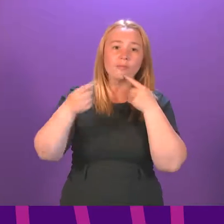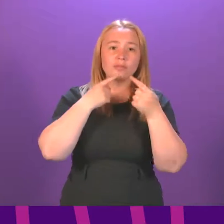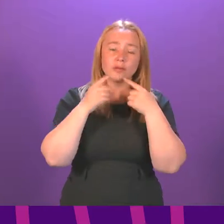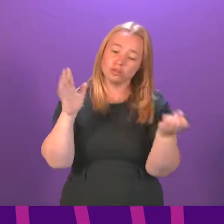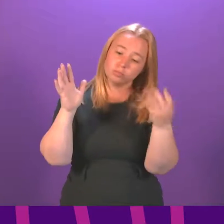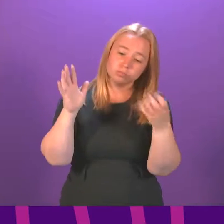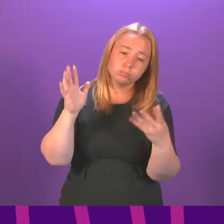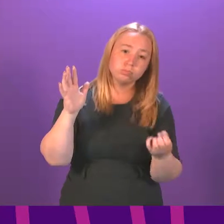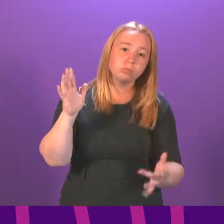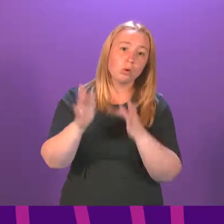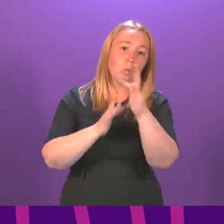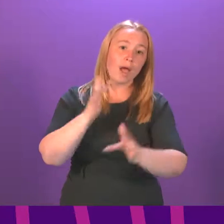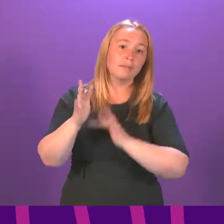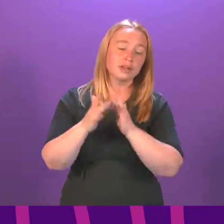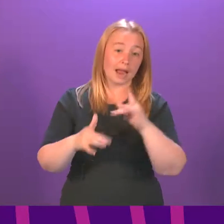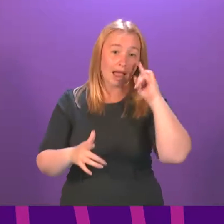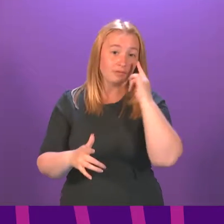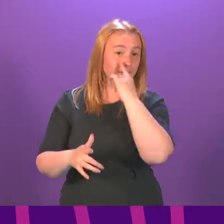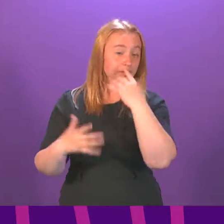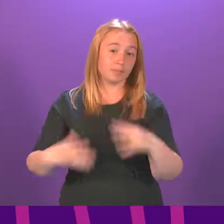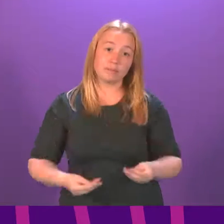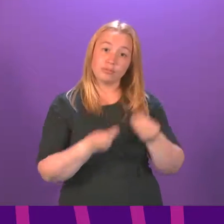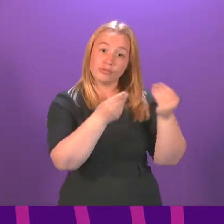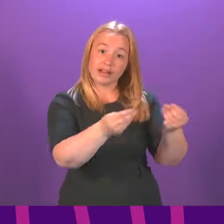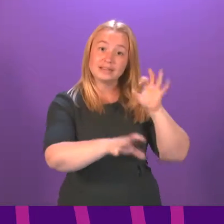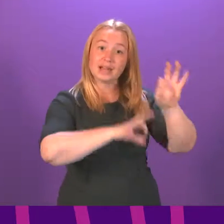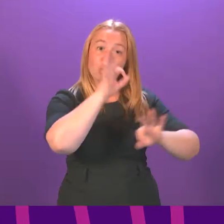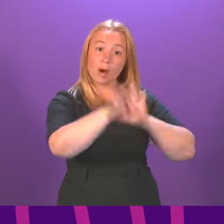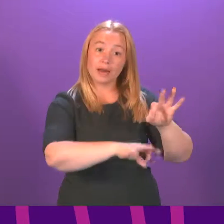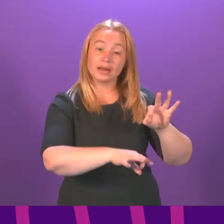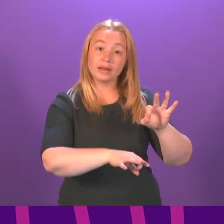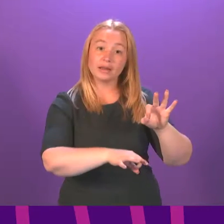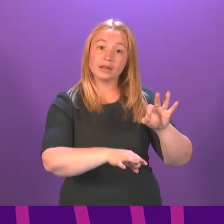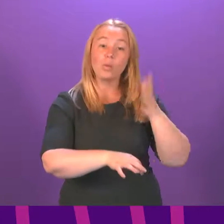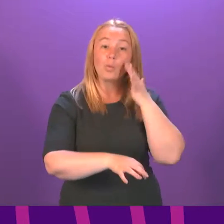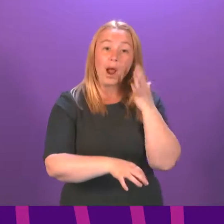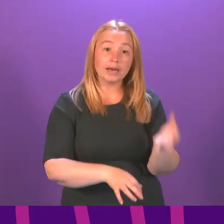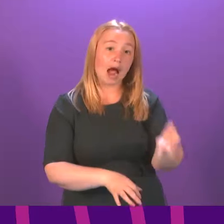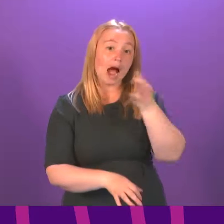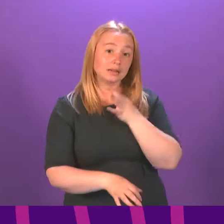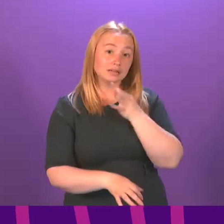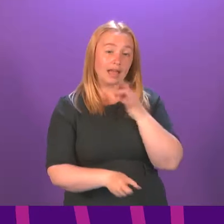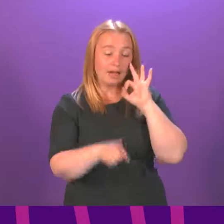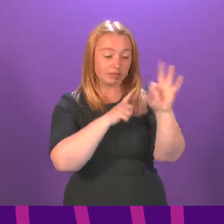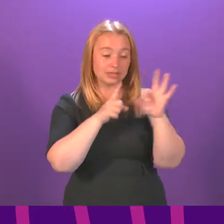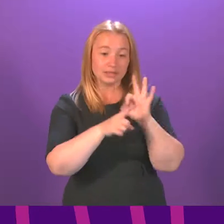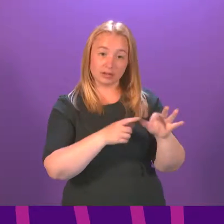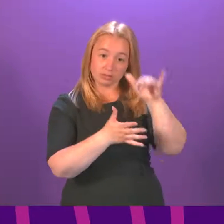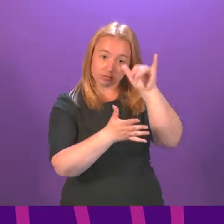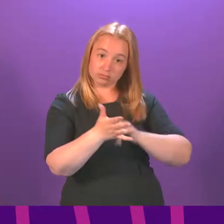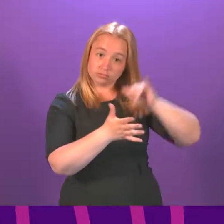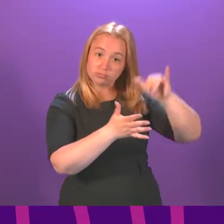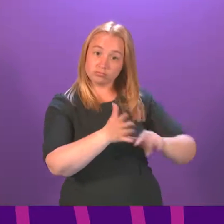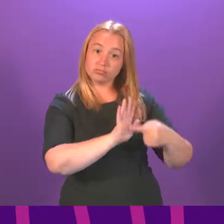website and evidence was provided to the inquiry as and when requested concerning the details which have been touched on